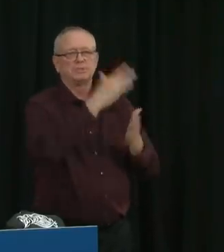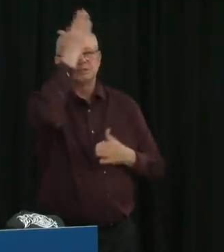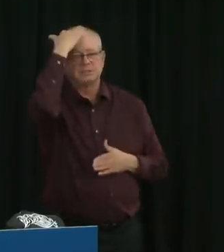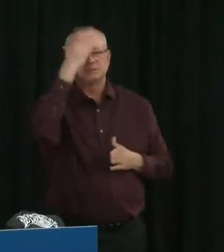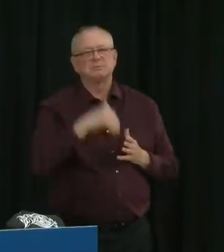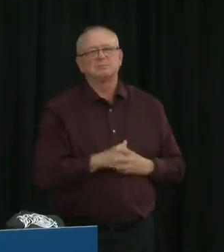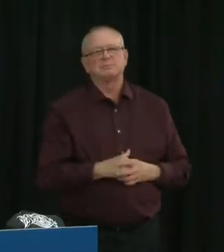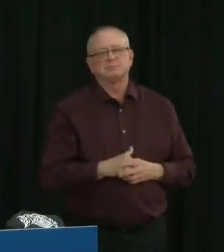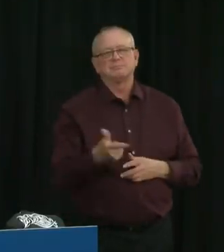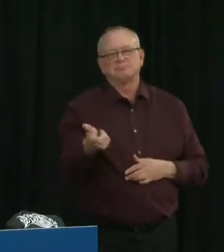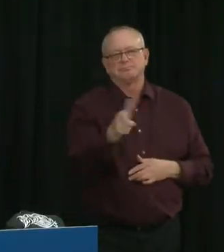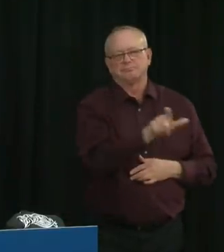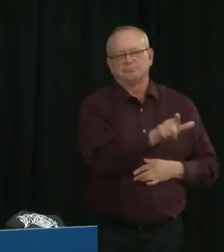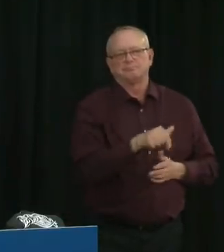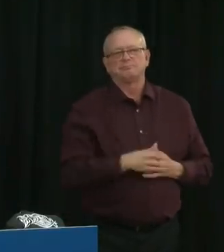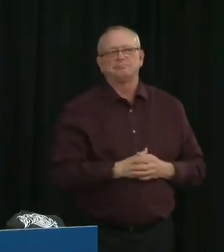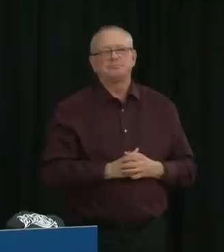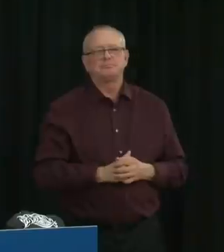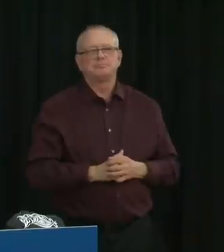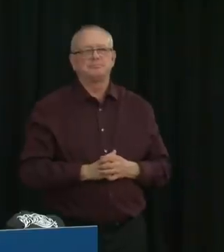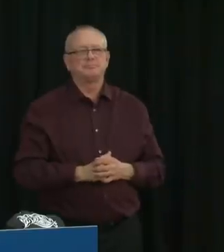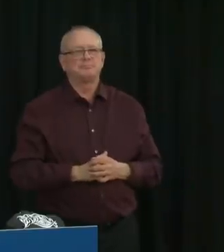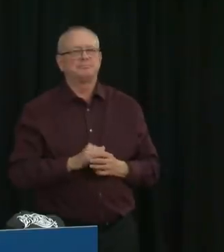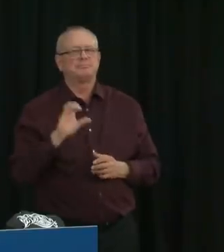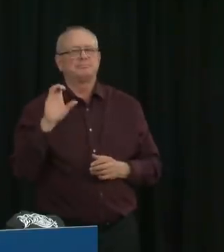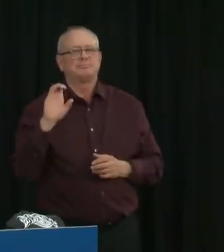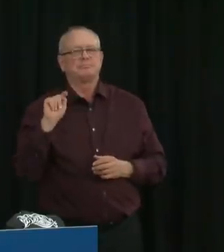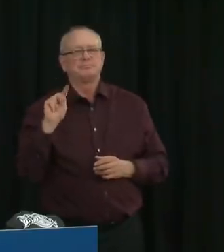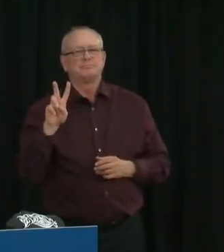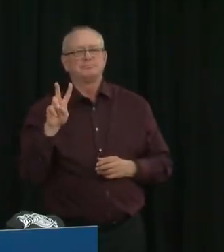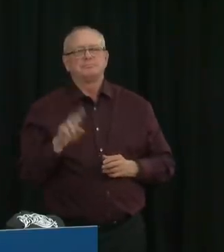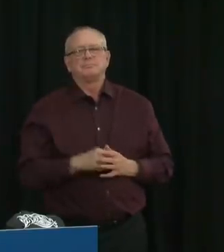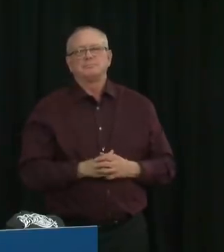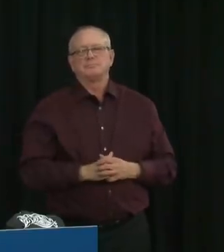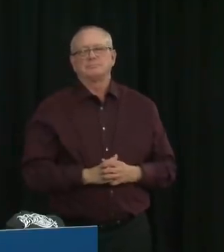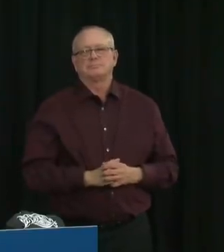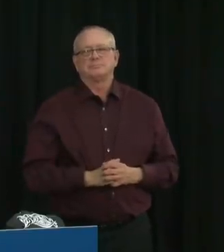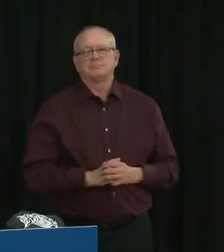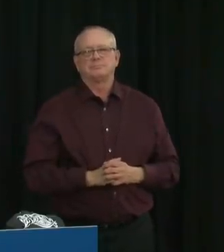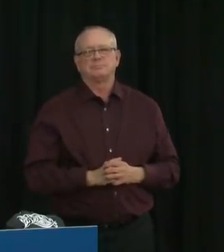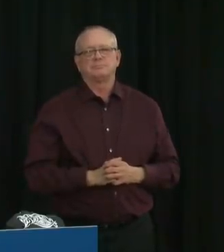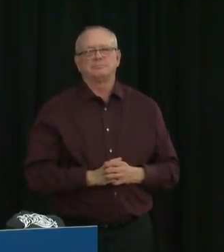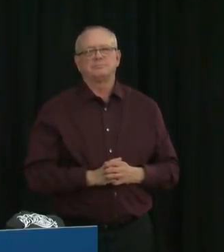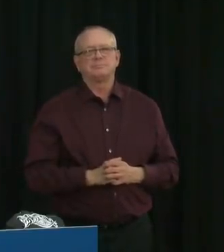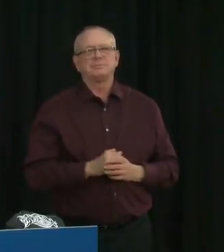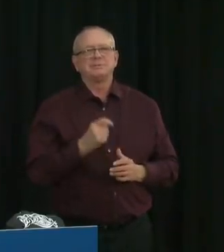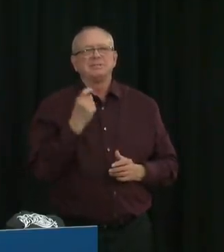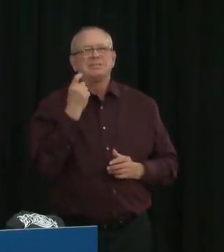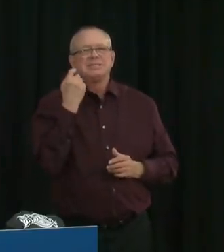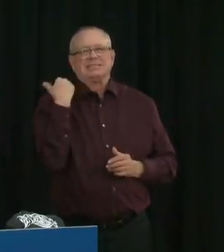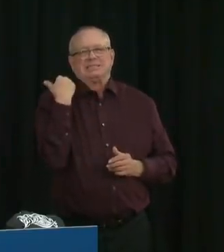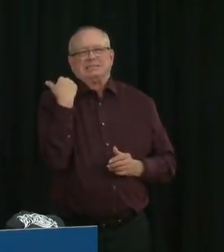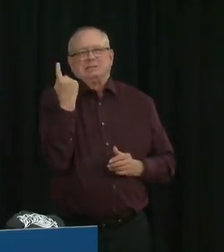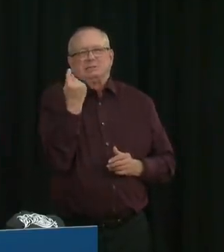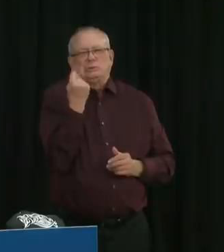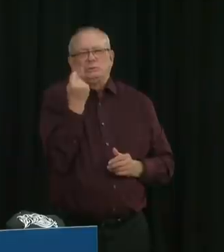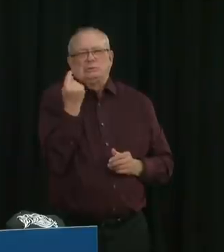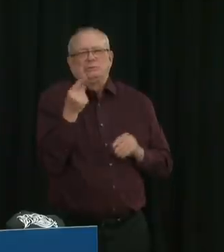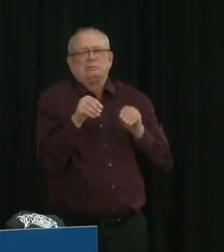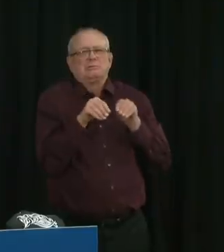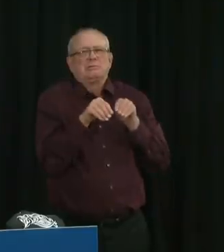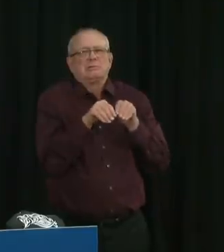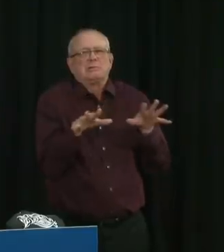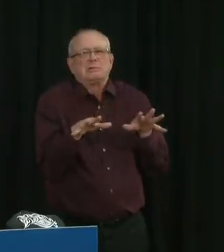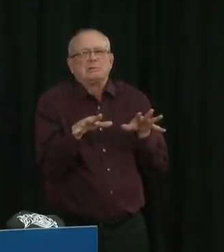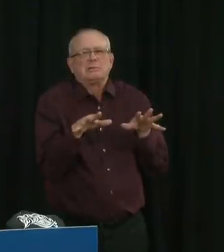Next is Kevin Nimick with CTV. Go ahead, Kevin. Hi, Dr. Hinshaw. On Tuesday, you reported an outbreak in a sport cohort in